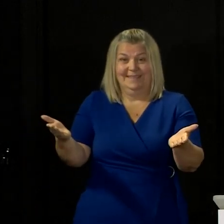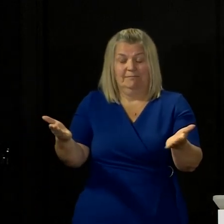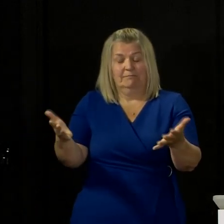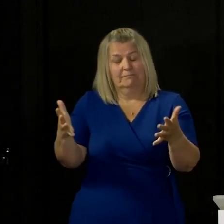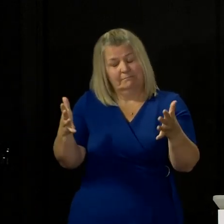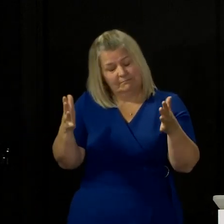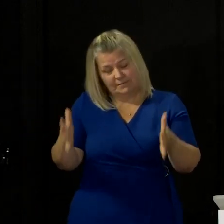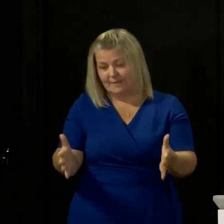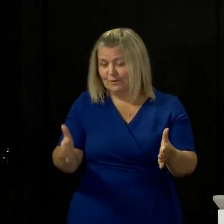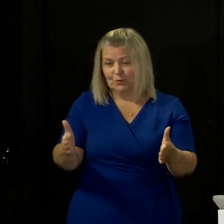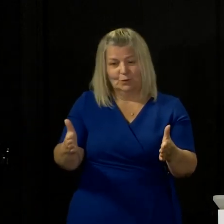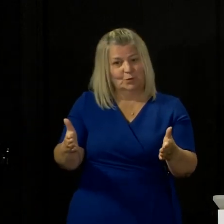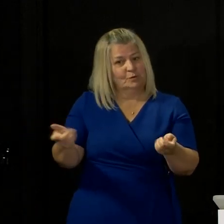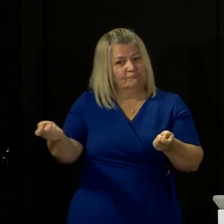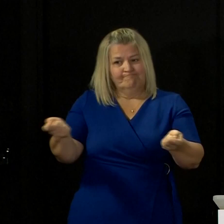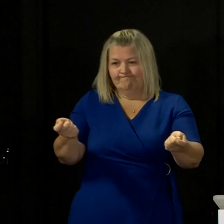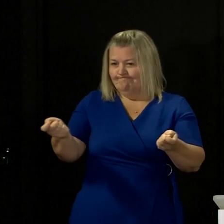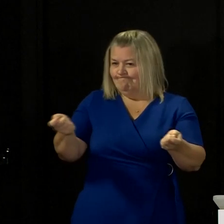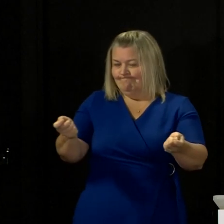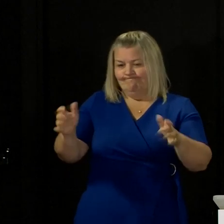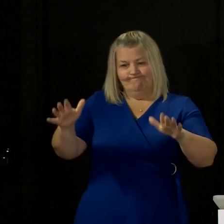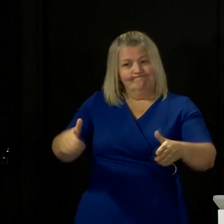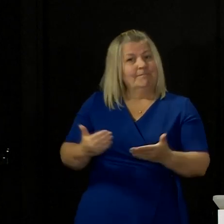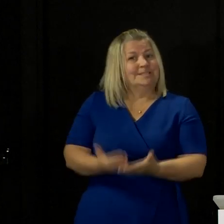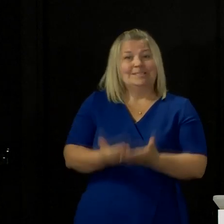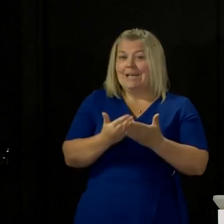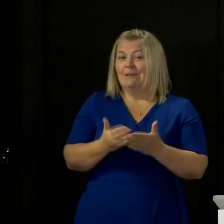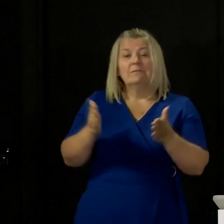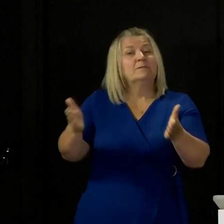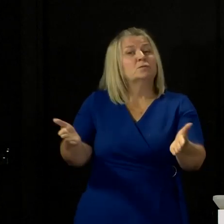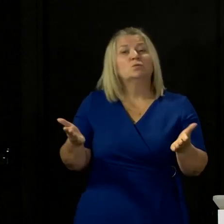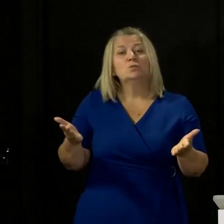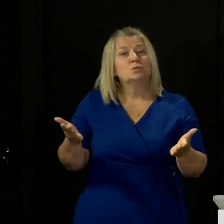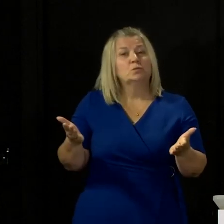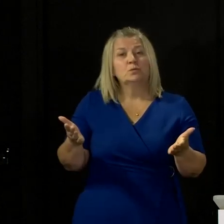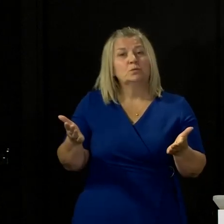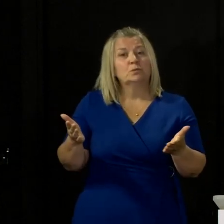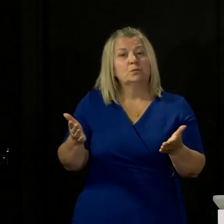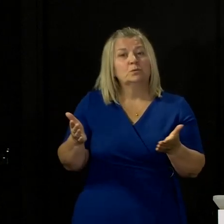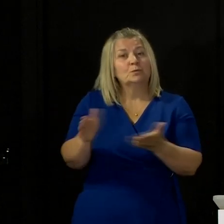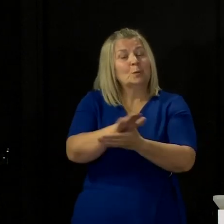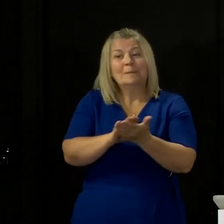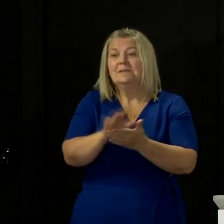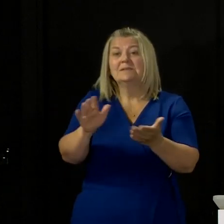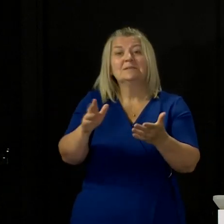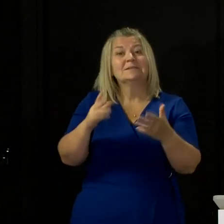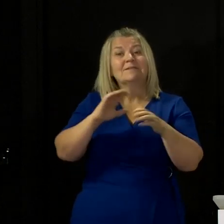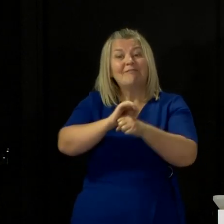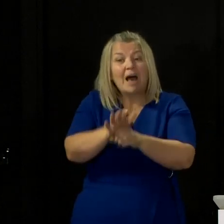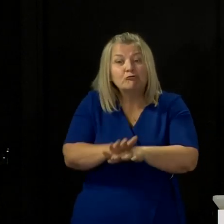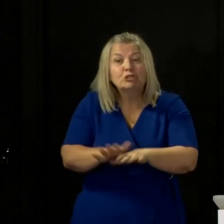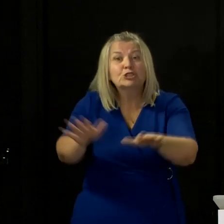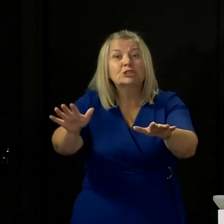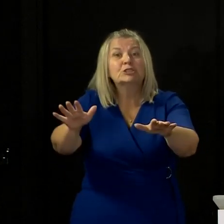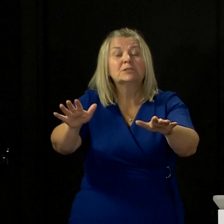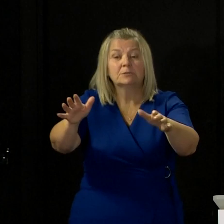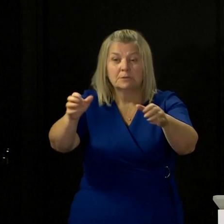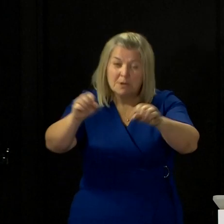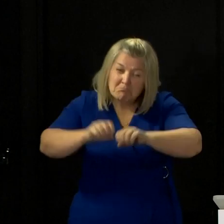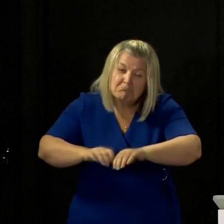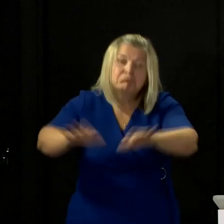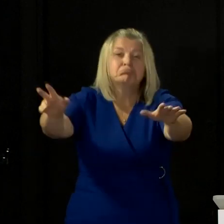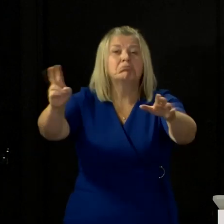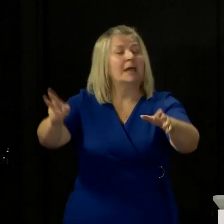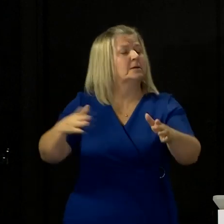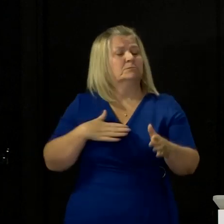this ship forward in a way that is safe and that doesn't allow this virus to do more damage than it's already done. And that's why I will continue to